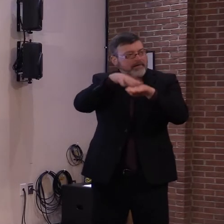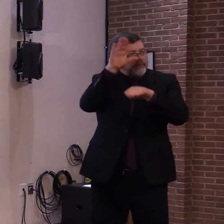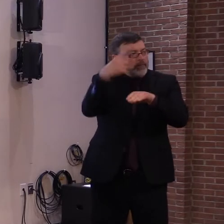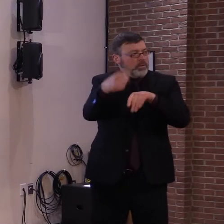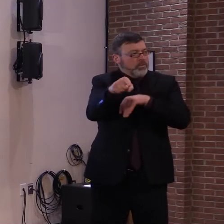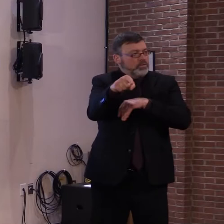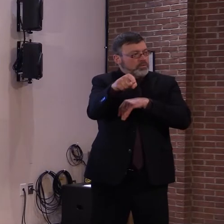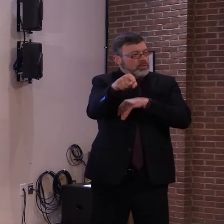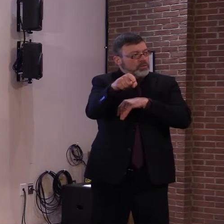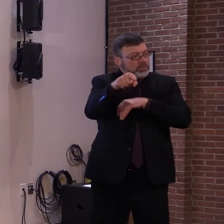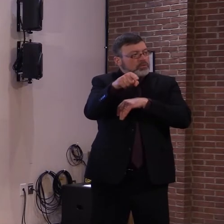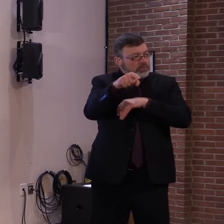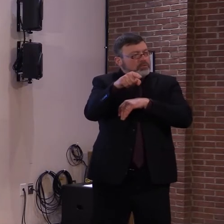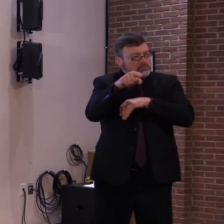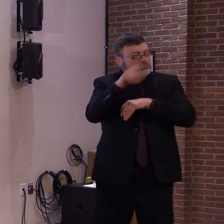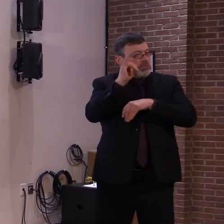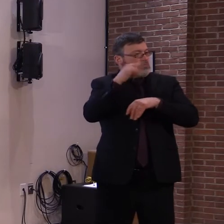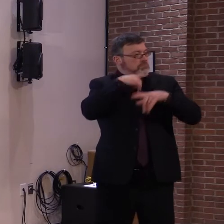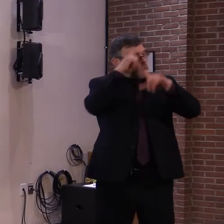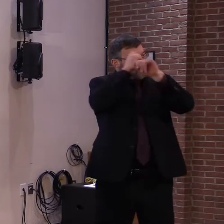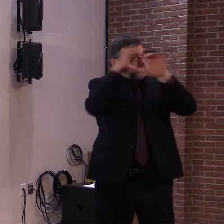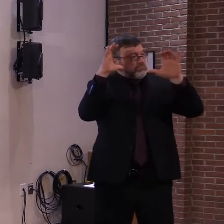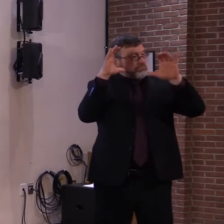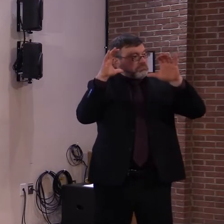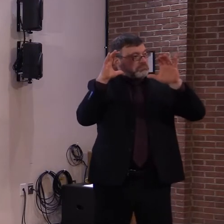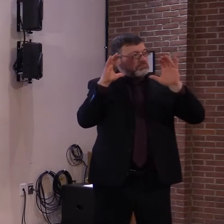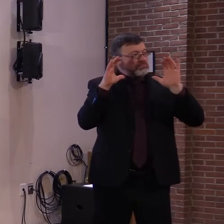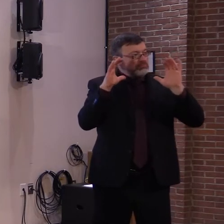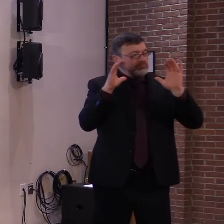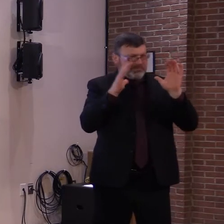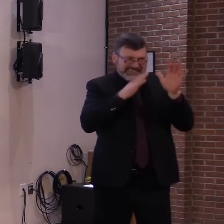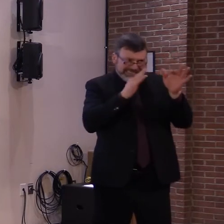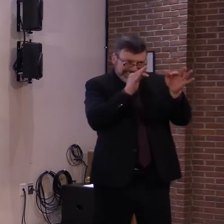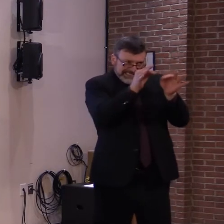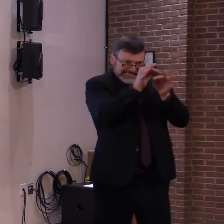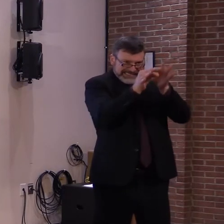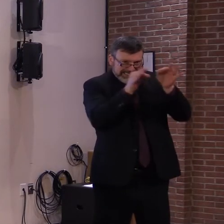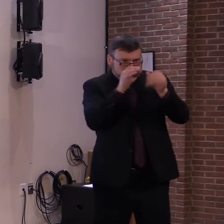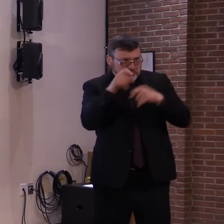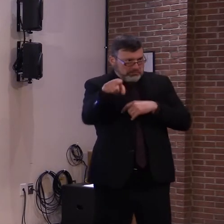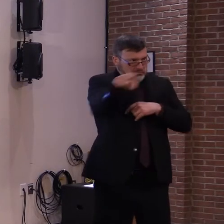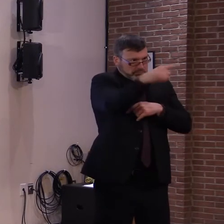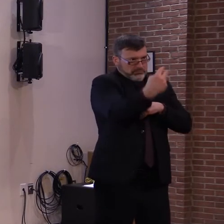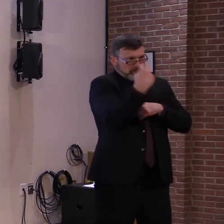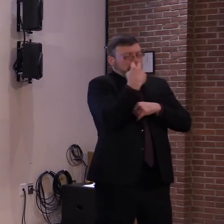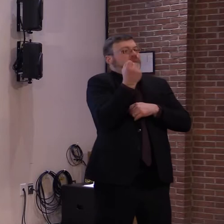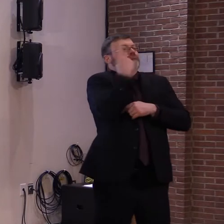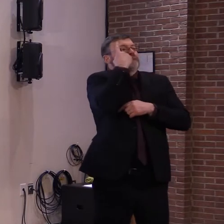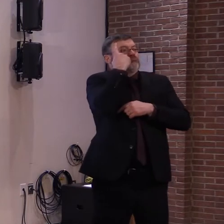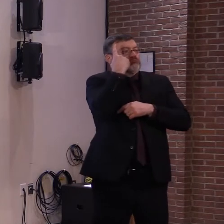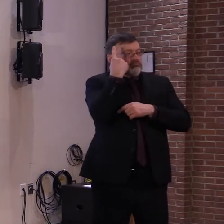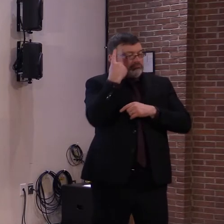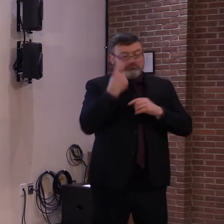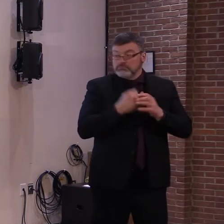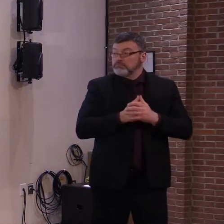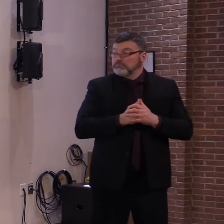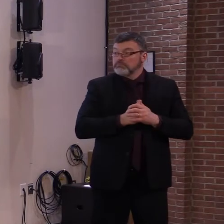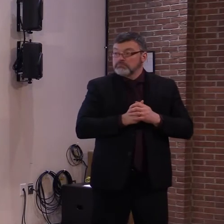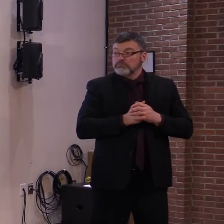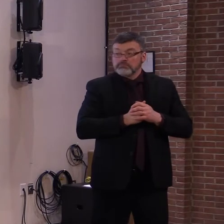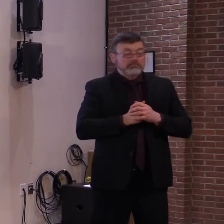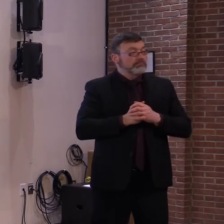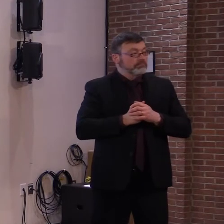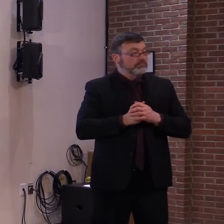where we are and what we expect to avoid the frustration and